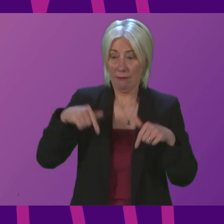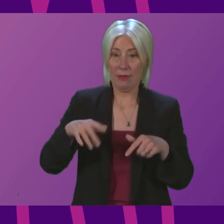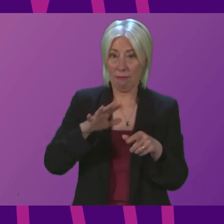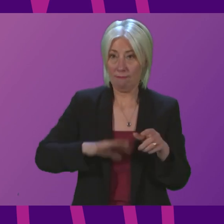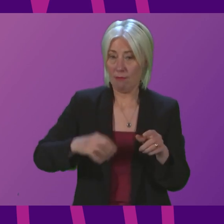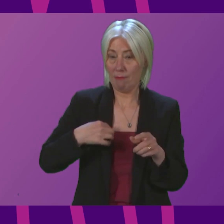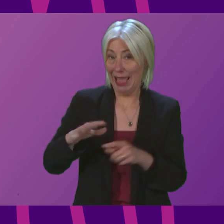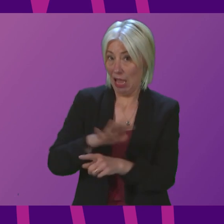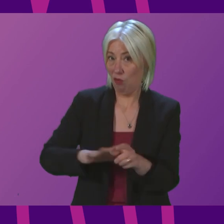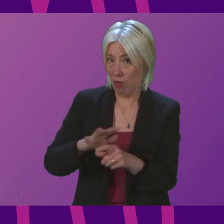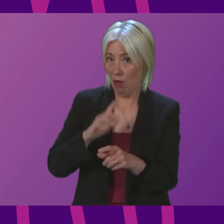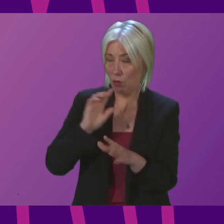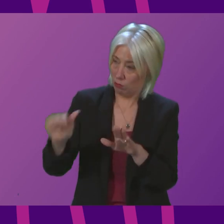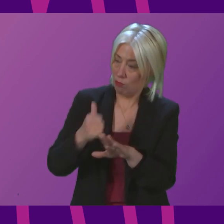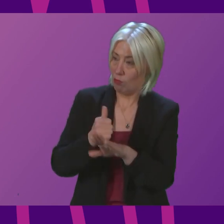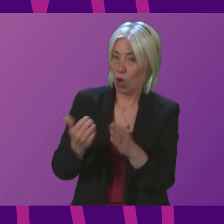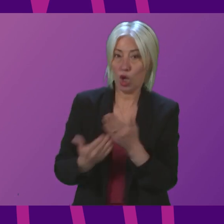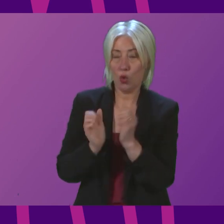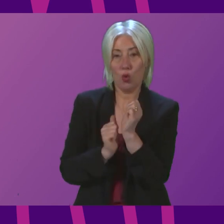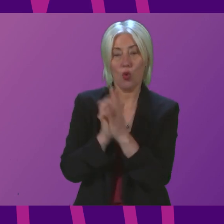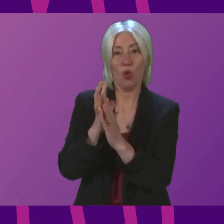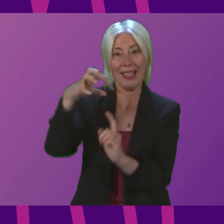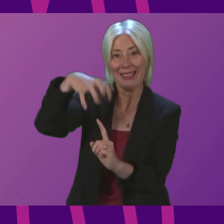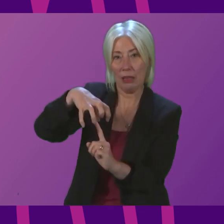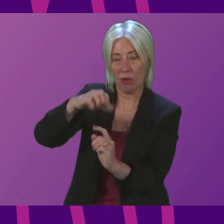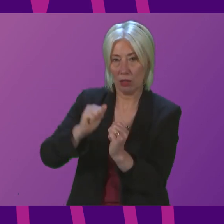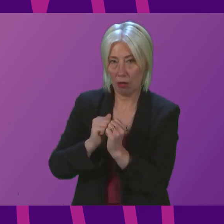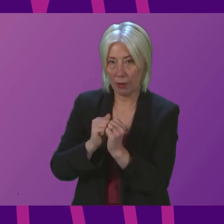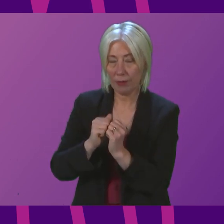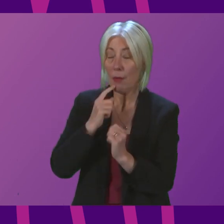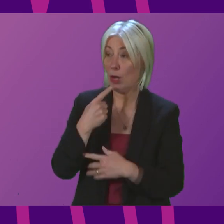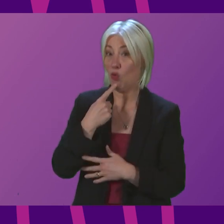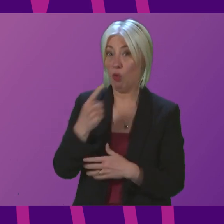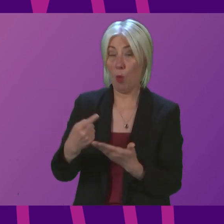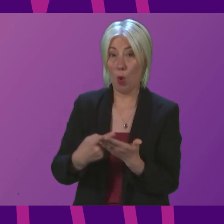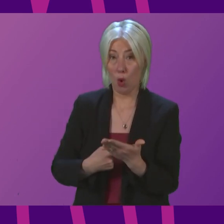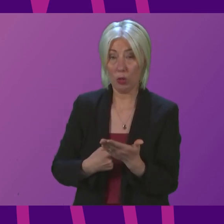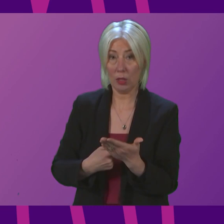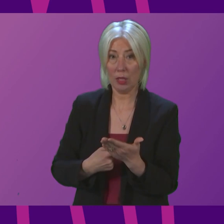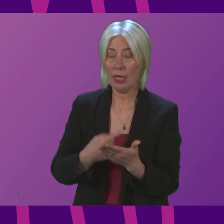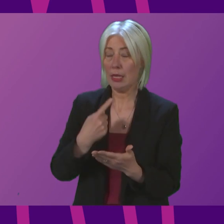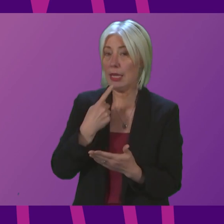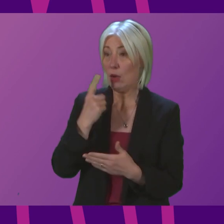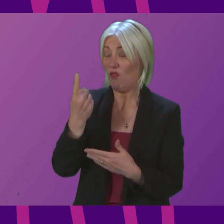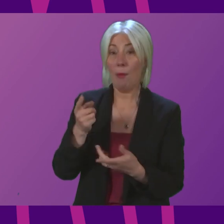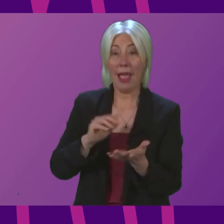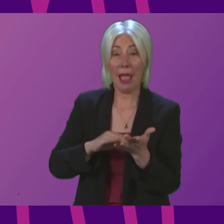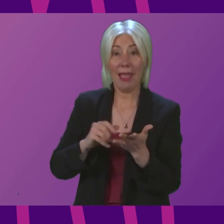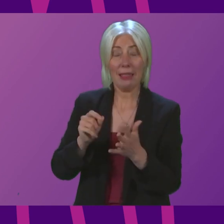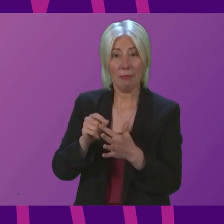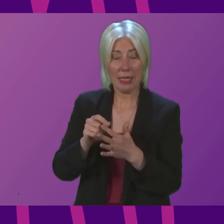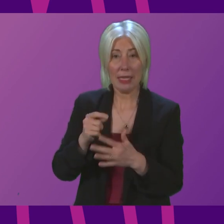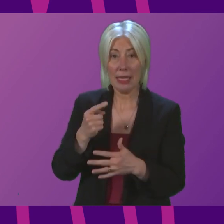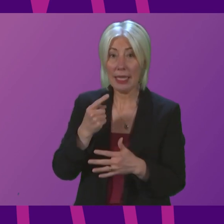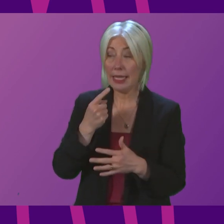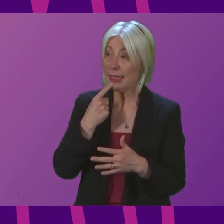proposals to construct a new incinerator there. Now, a report commissioned by one of the First Minister's own ministers, Lorna Slater, who herself pledged to